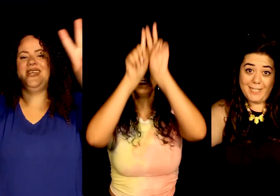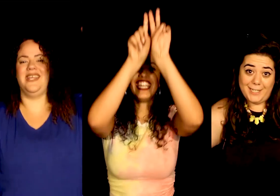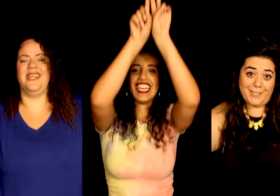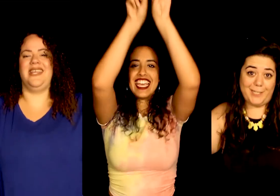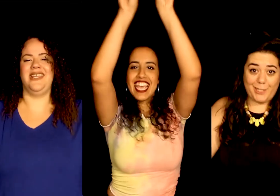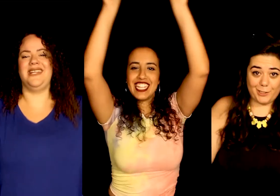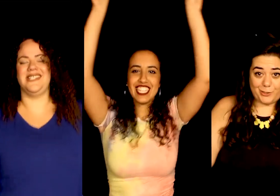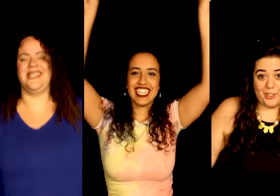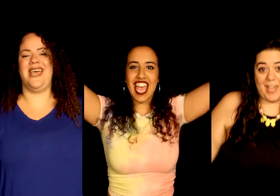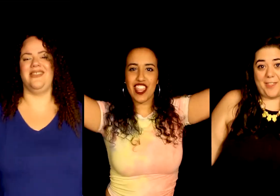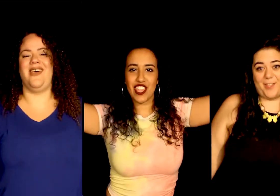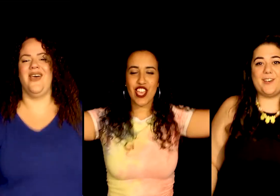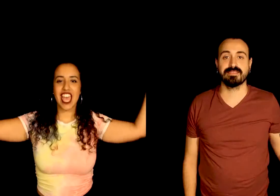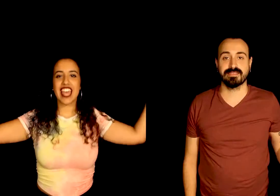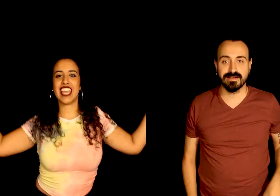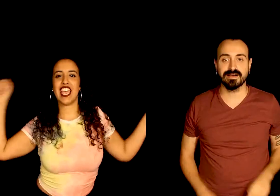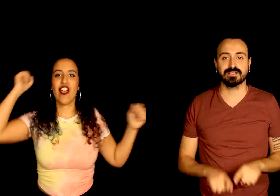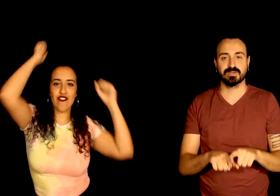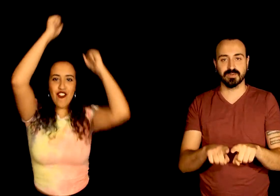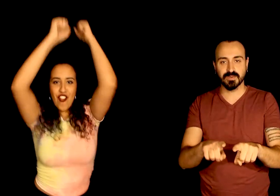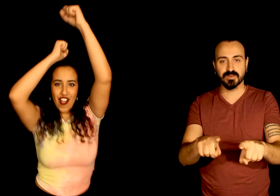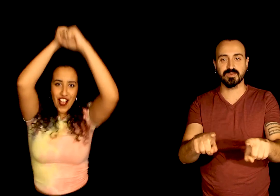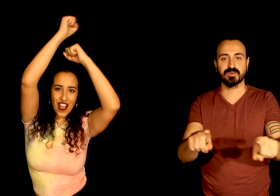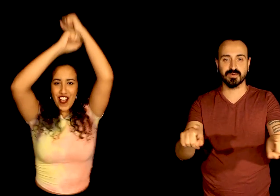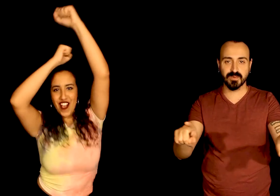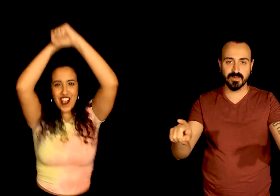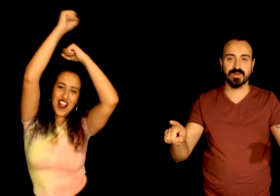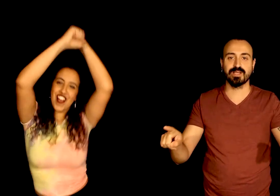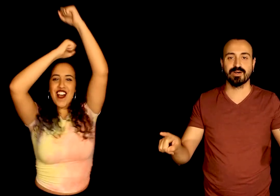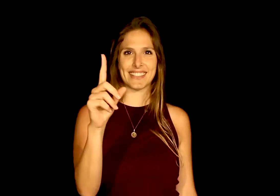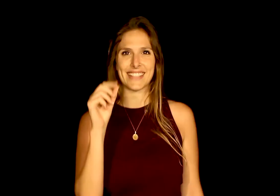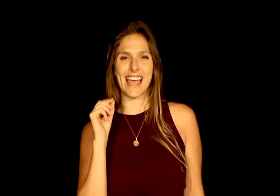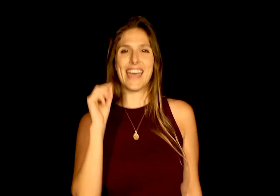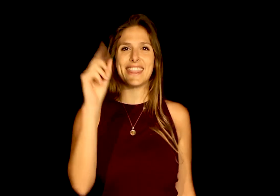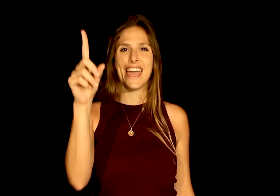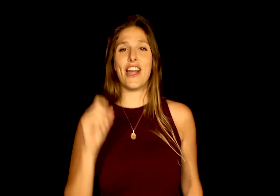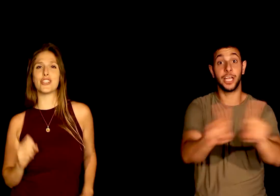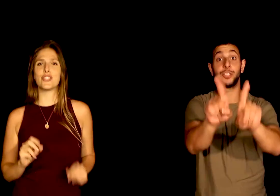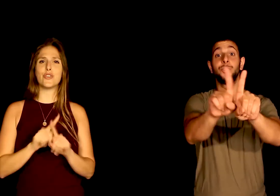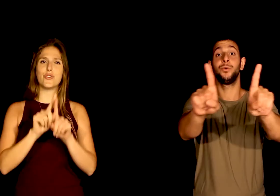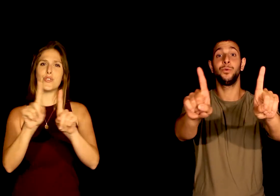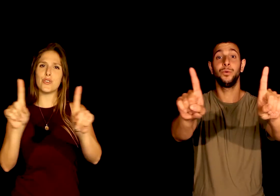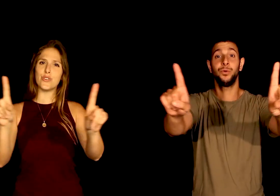together They are four They are one